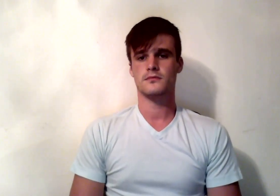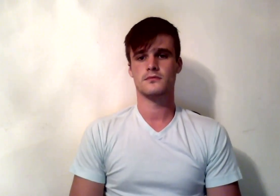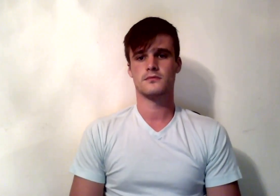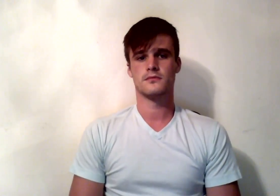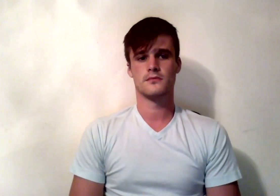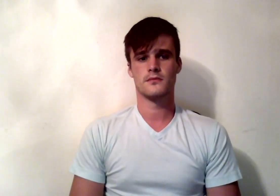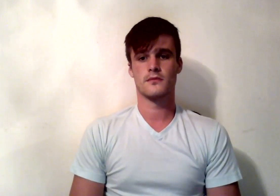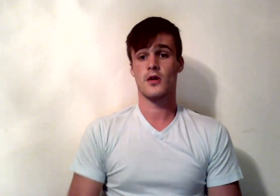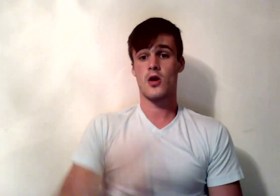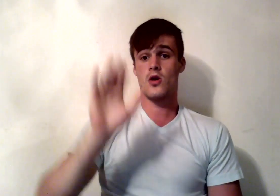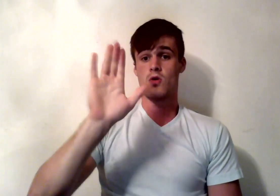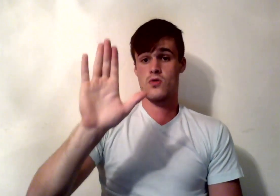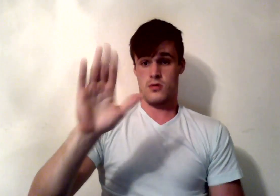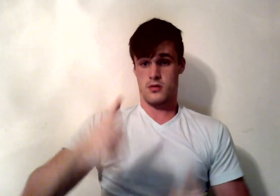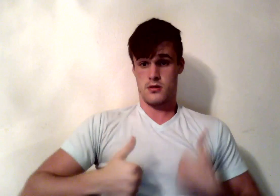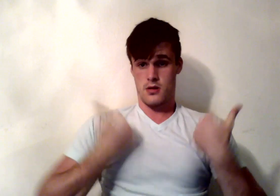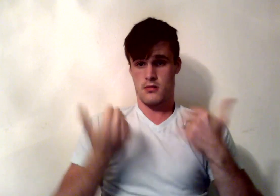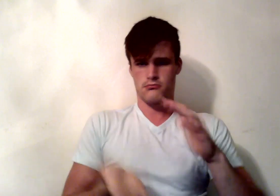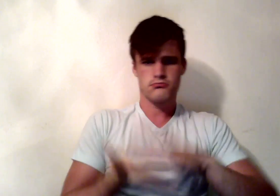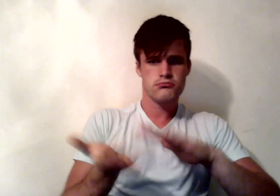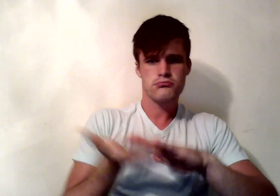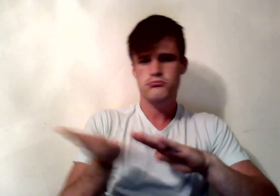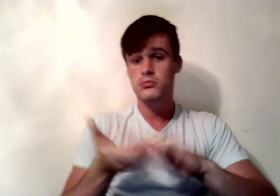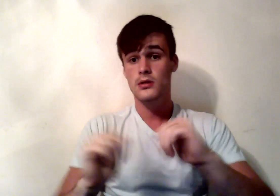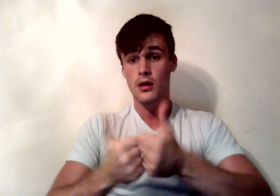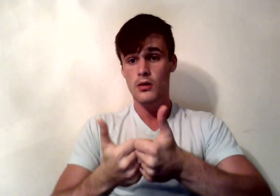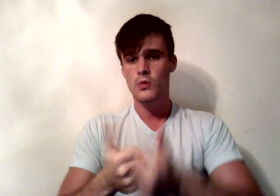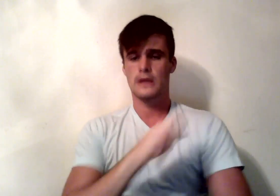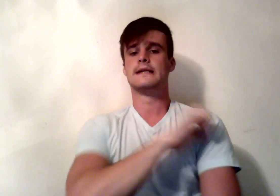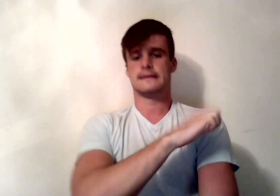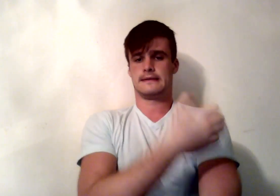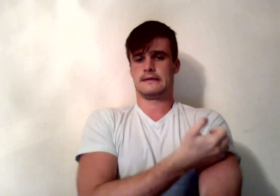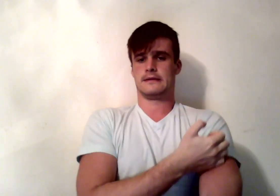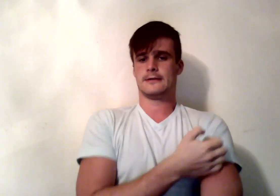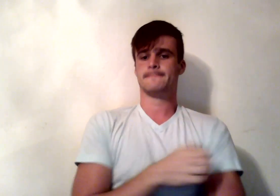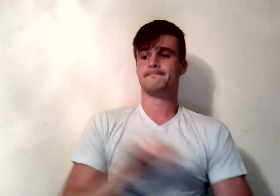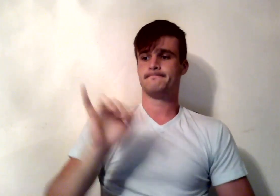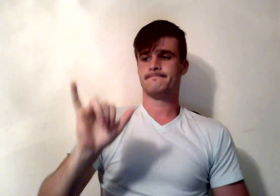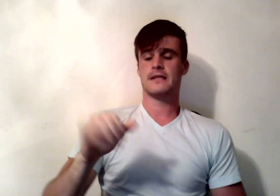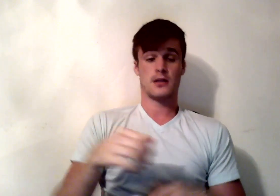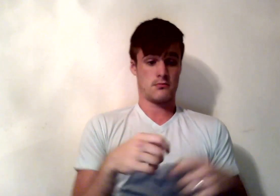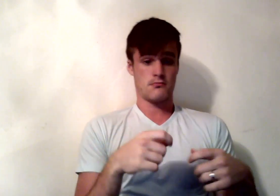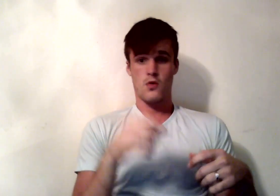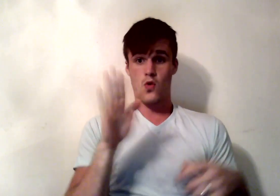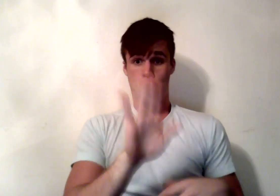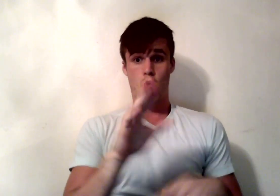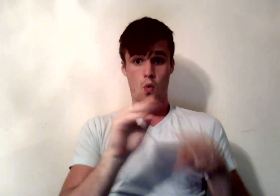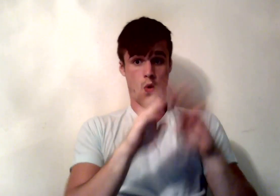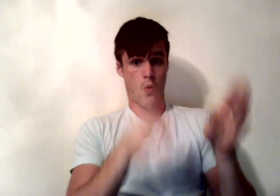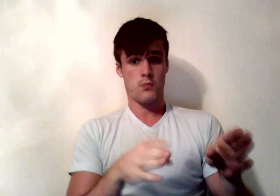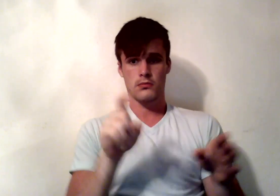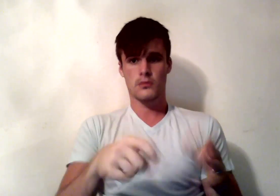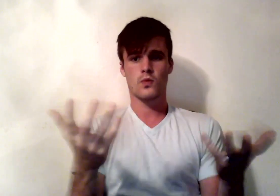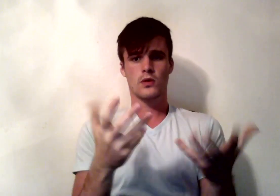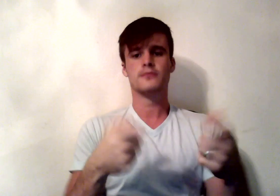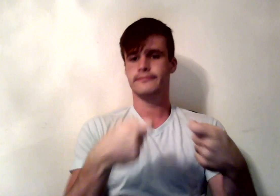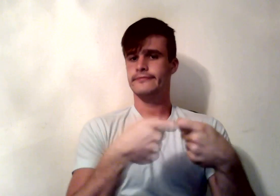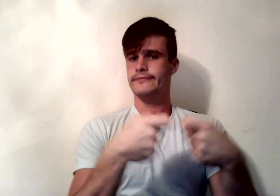Your life runs on energy. Electricity is the energy that runs your home. Gasoline is the energy that runs your car.